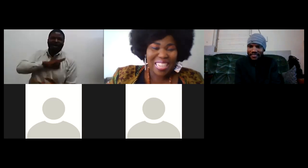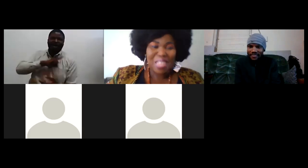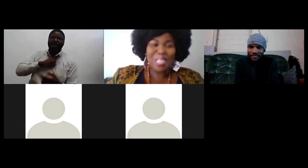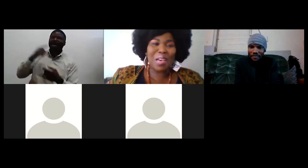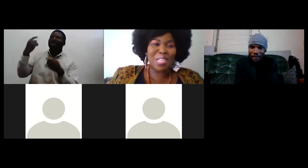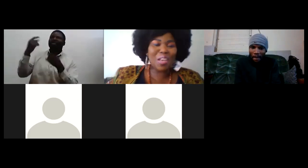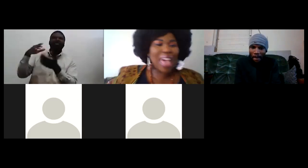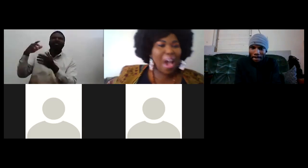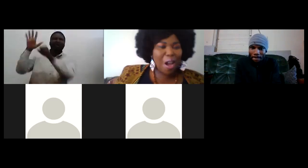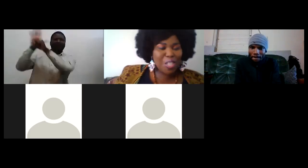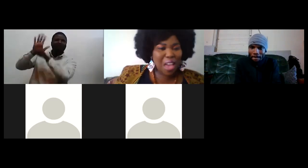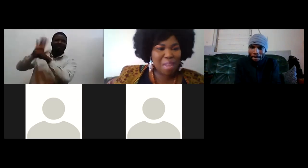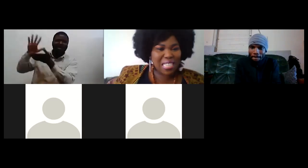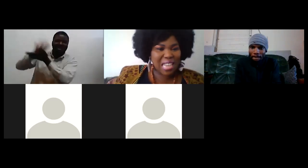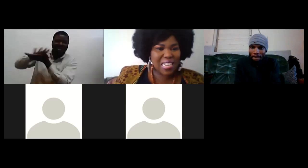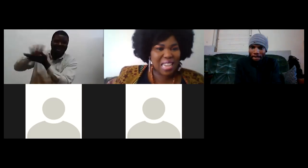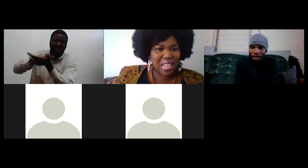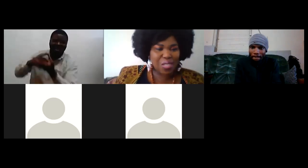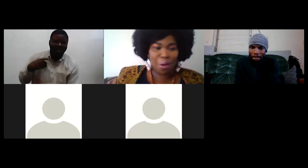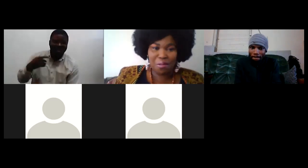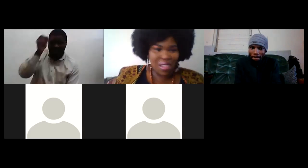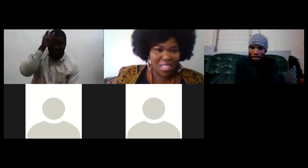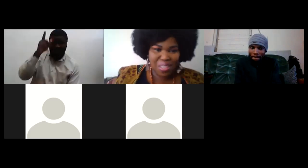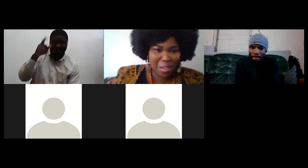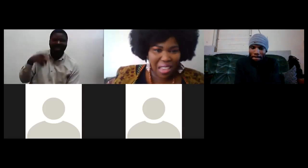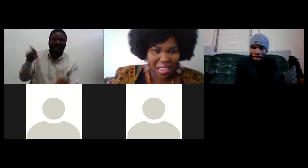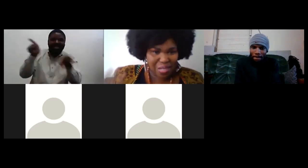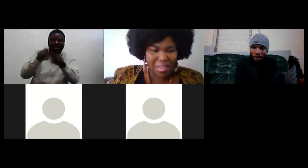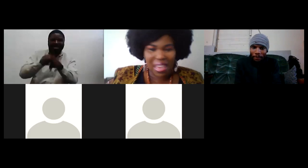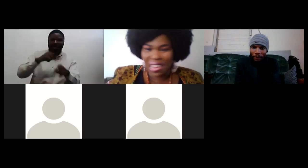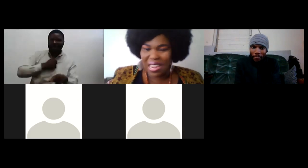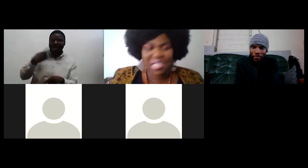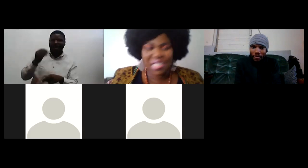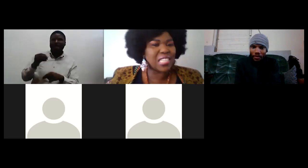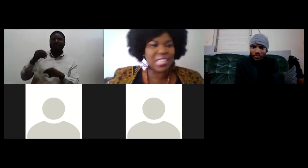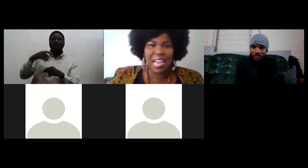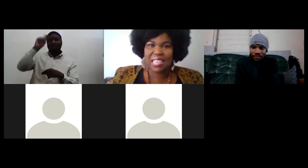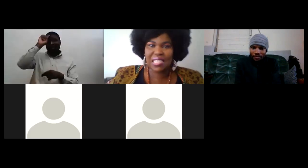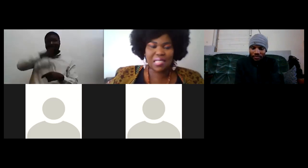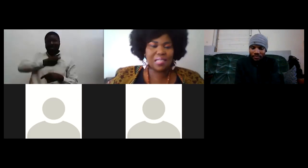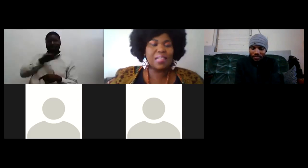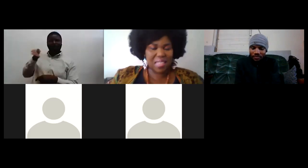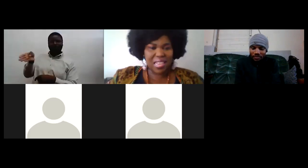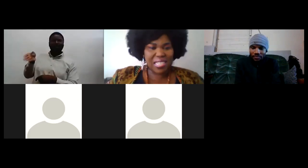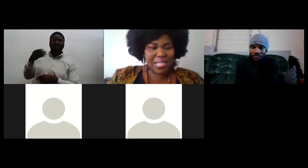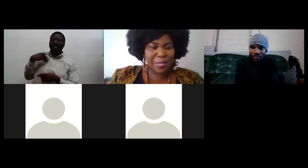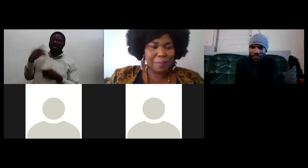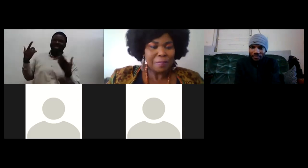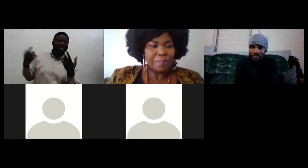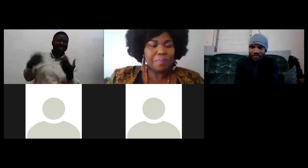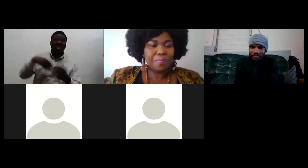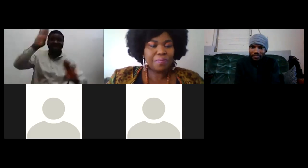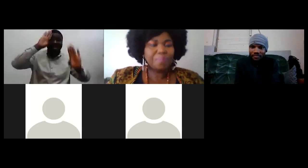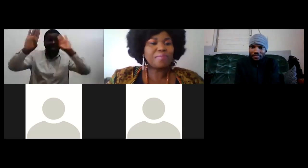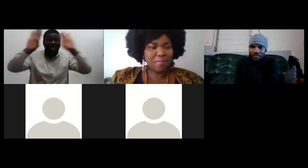don't have my son here so it's okay it's okay let's let's hello yes hello